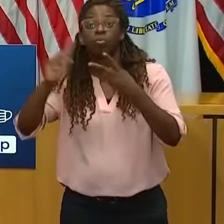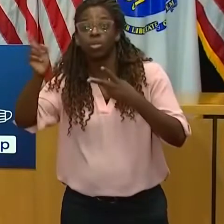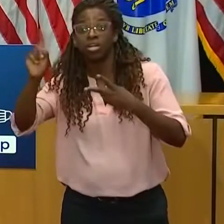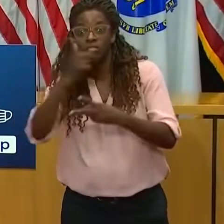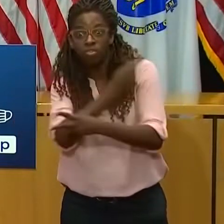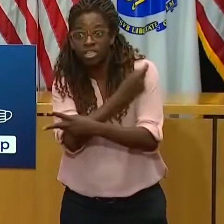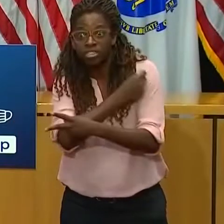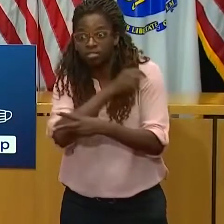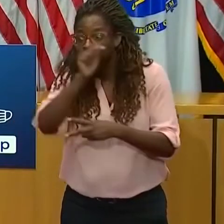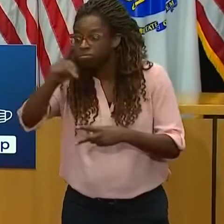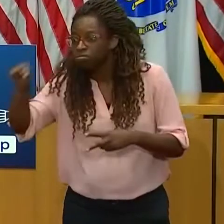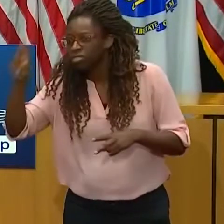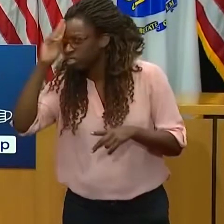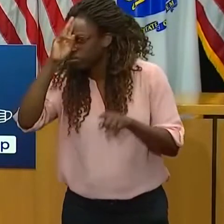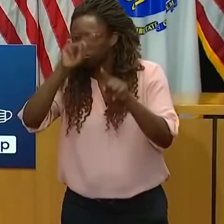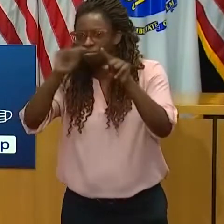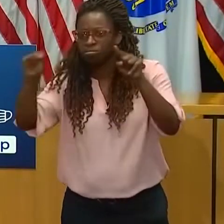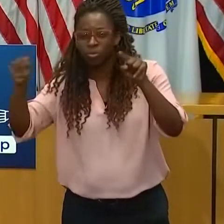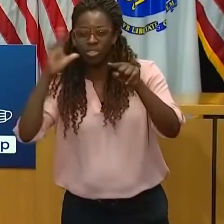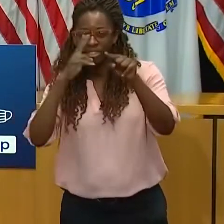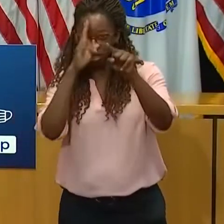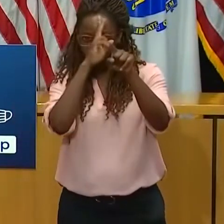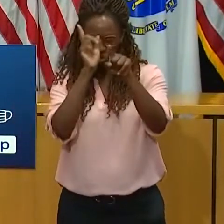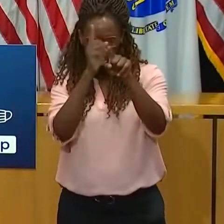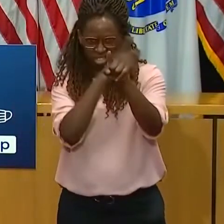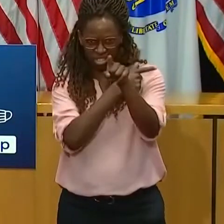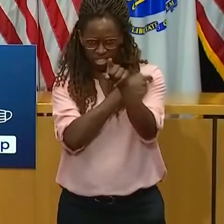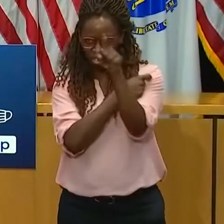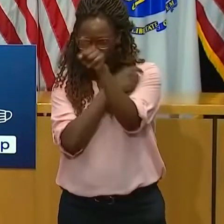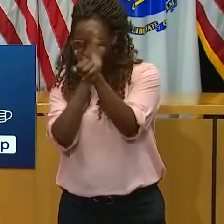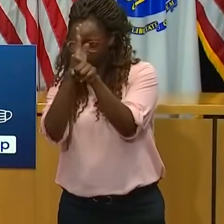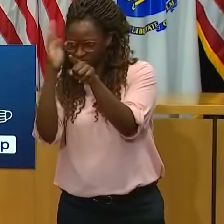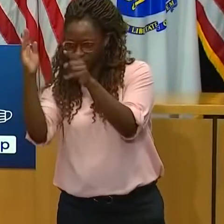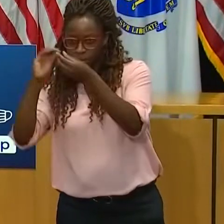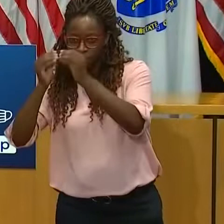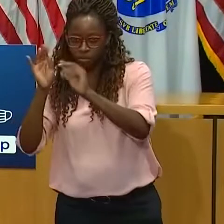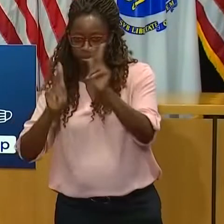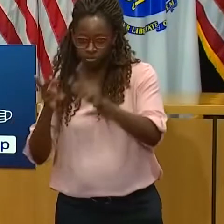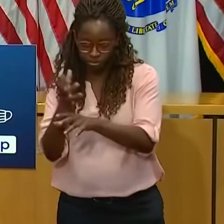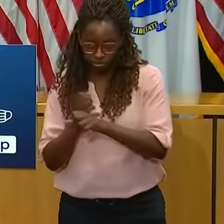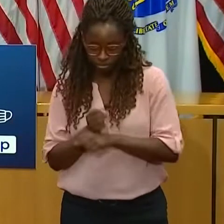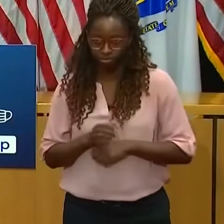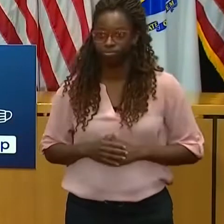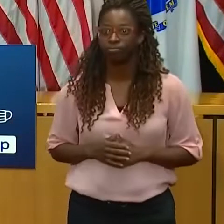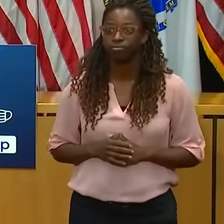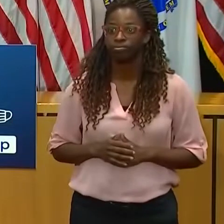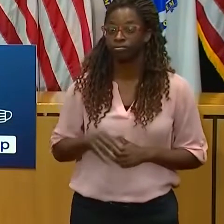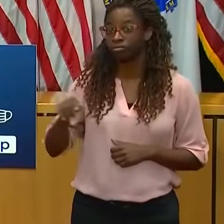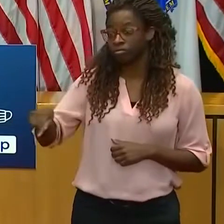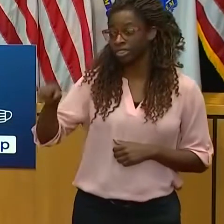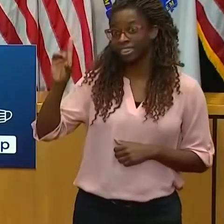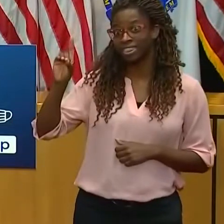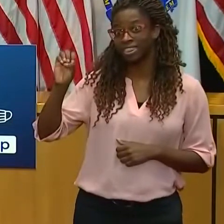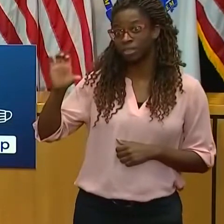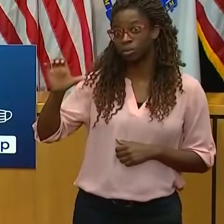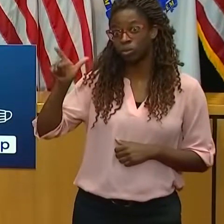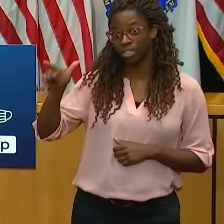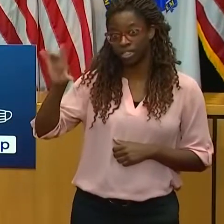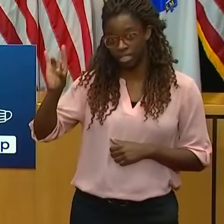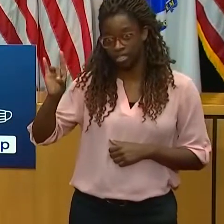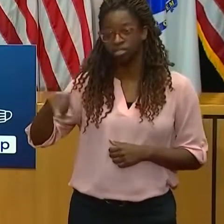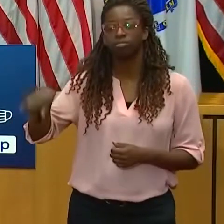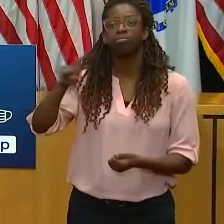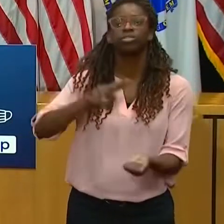Next long term care facilities will begin vaccinating starting the week of December 28. CVS and Walgreens